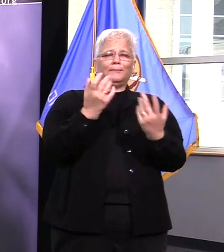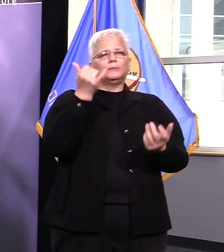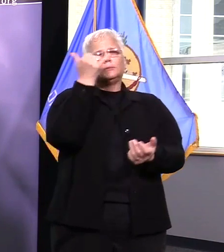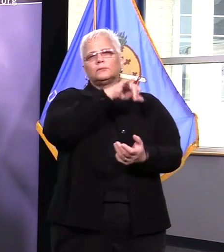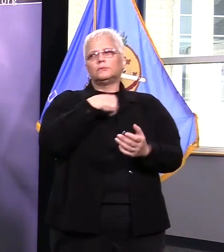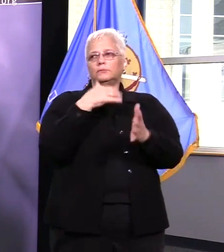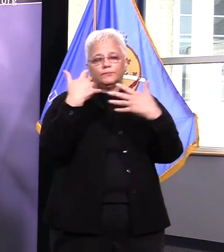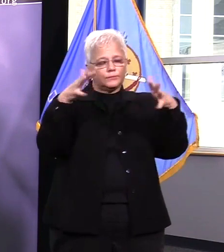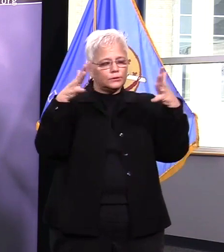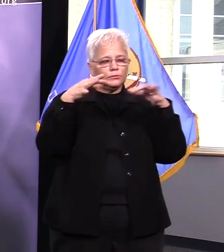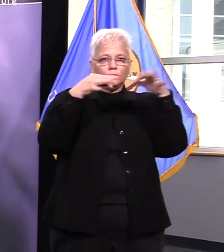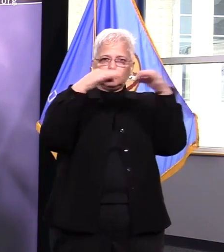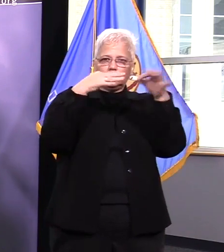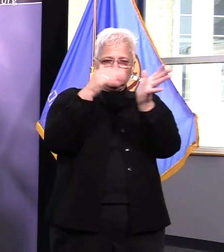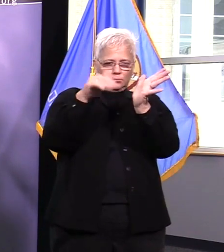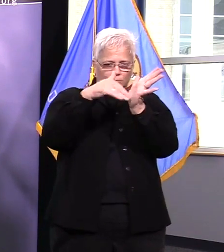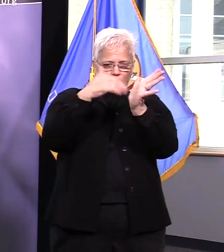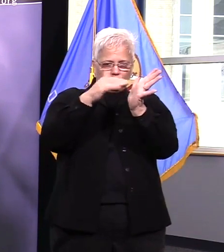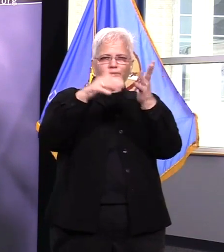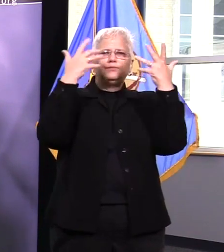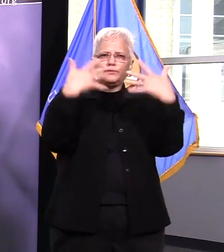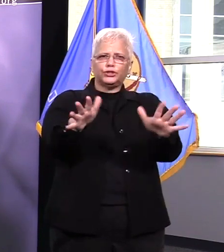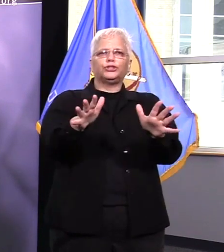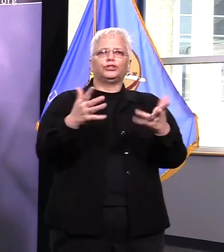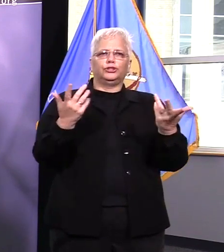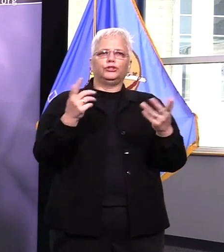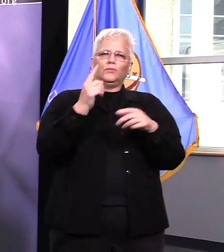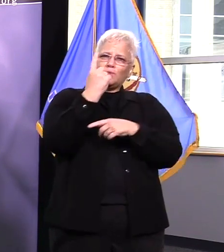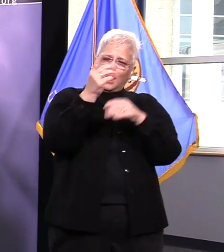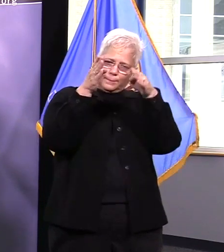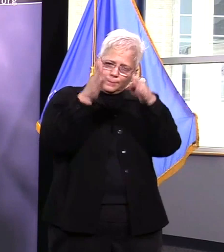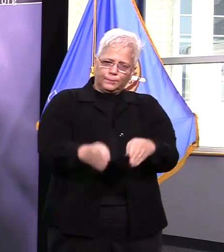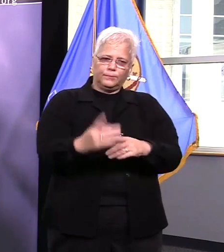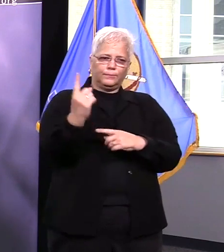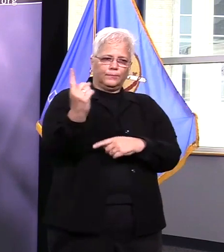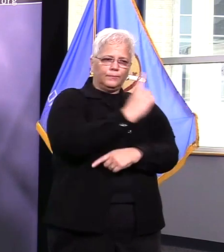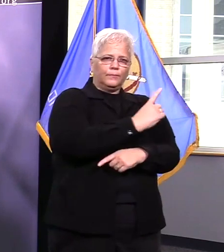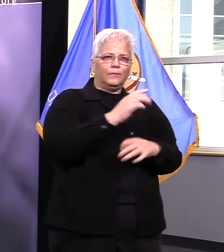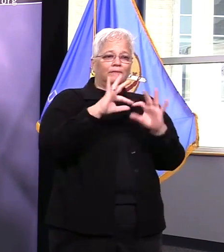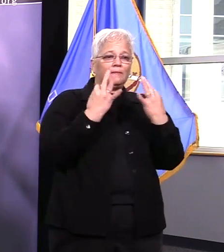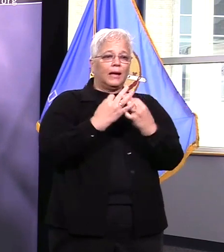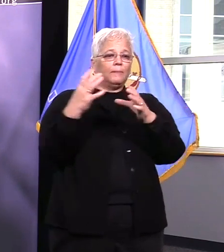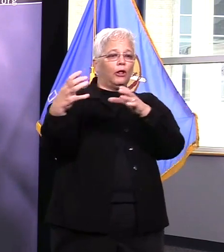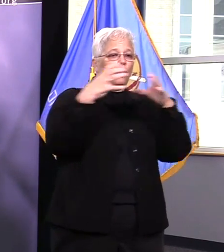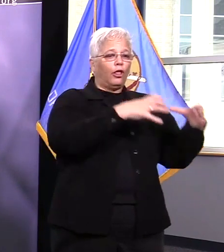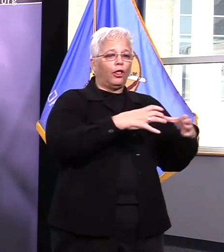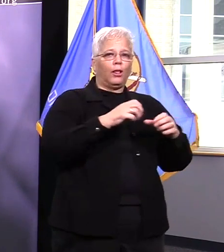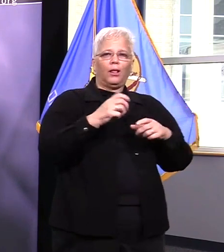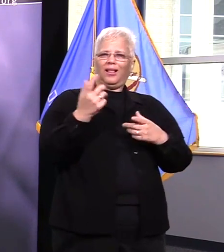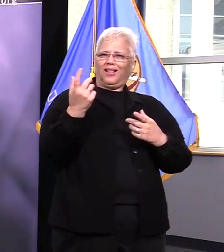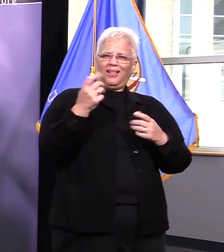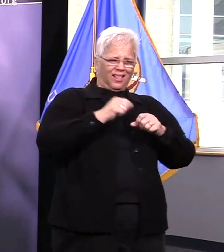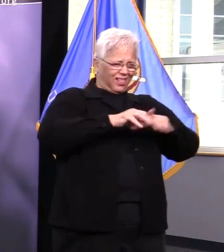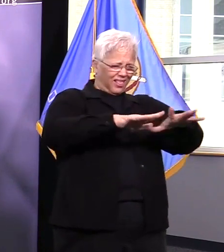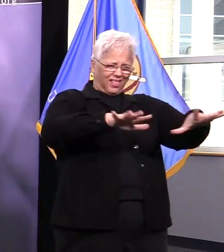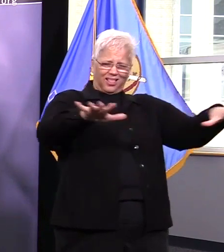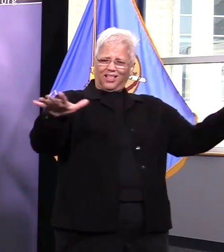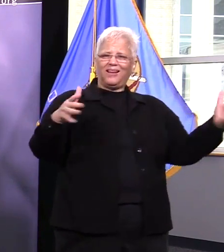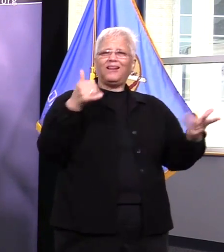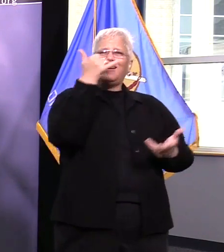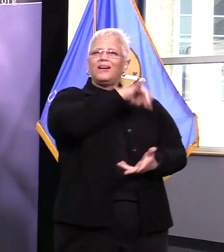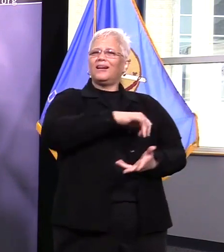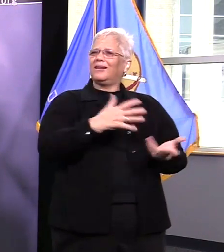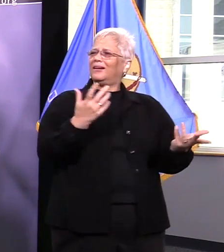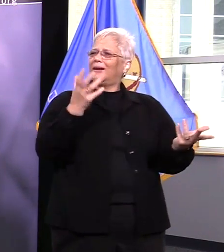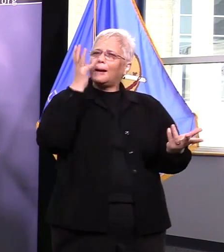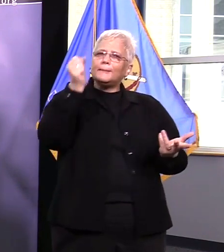people you come into contact with the greater your odds are of transferring this virus or getting it and similarly if you take the